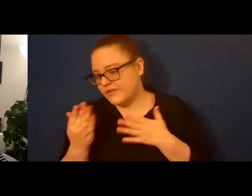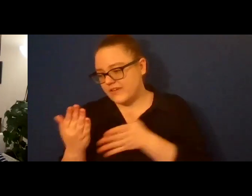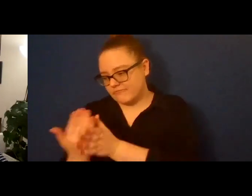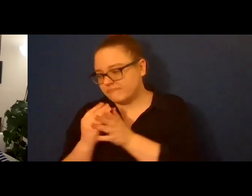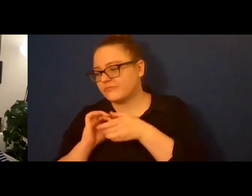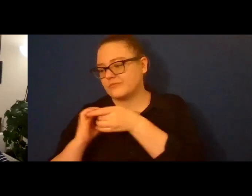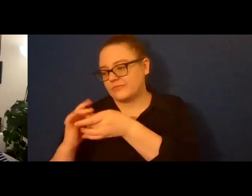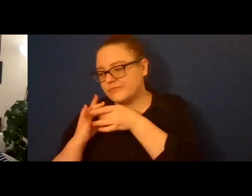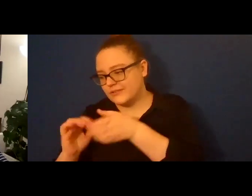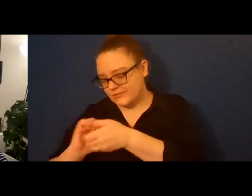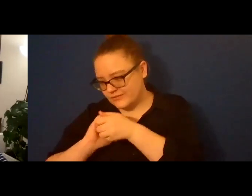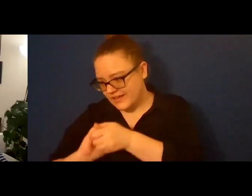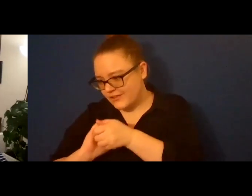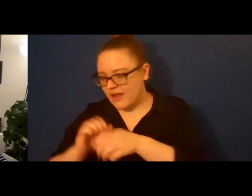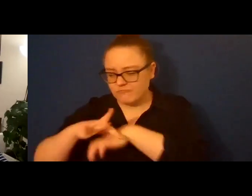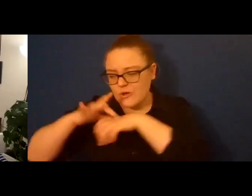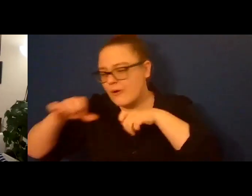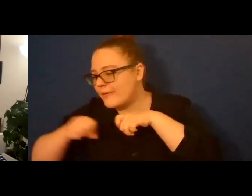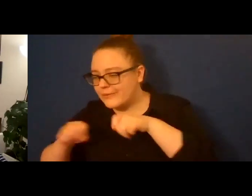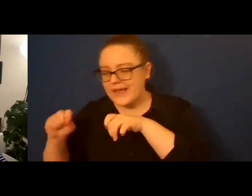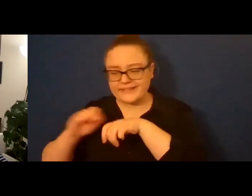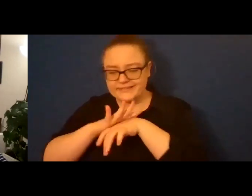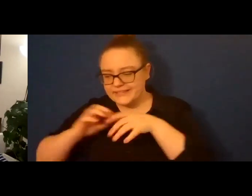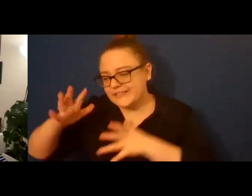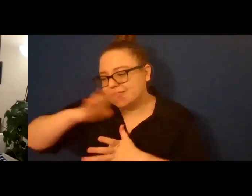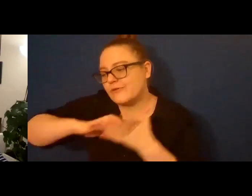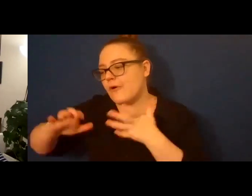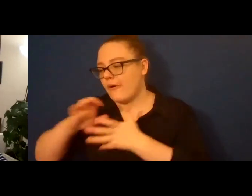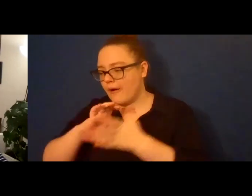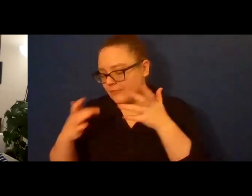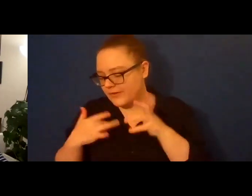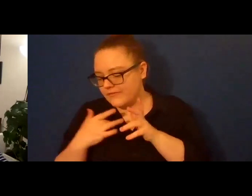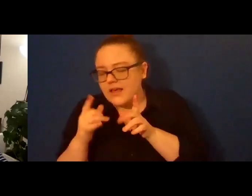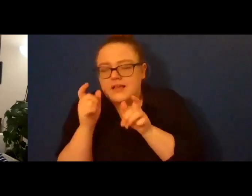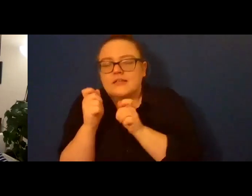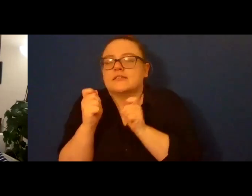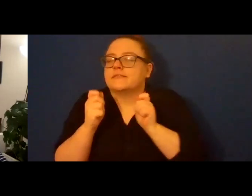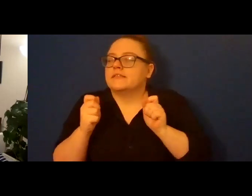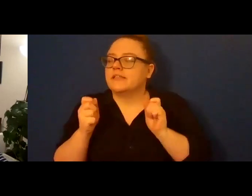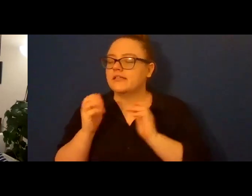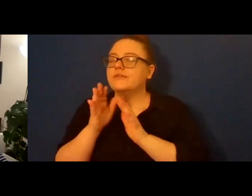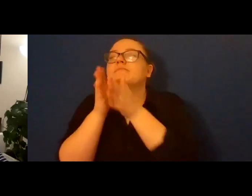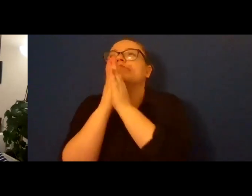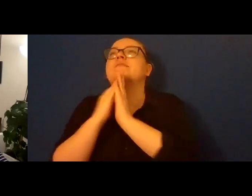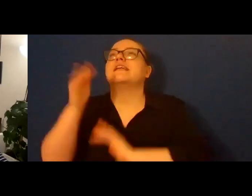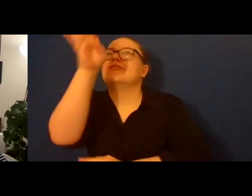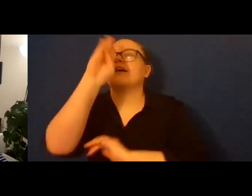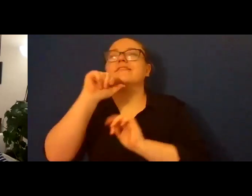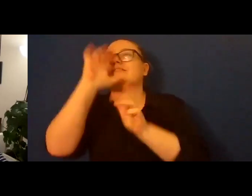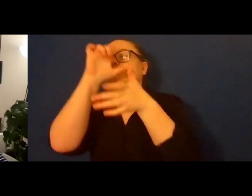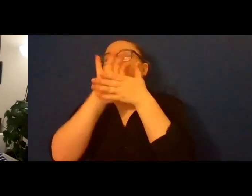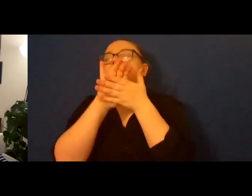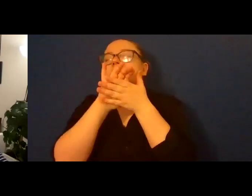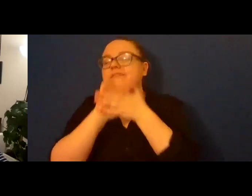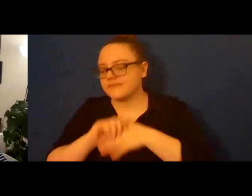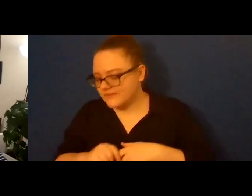storms. It blinds our thoughts and clenches our eyes and makes us pray to gods we don't believe in. It washes us on the shore of the bed,